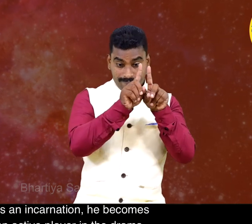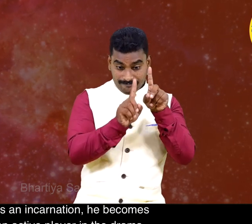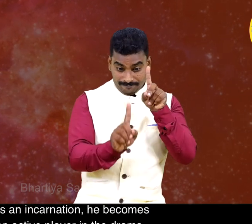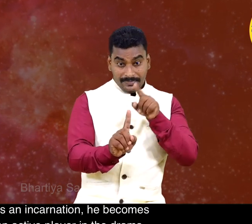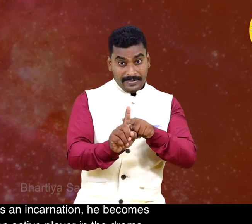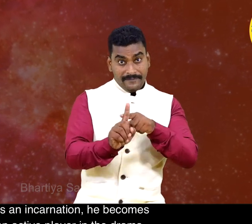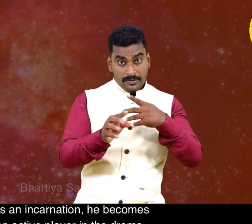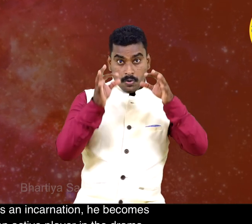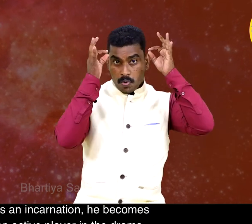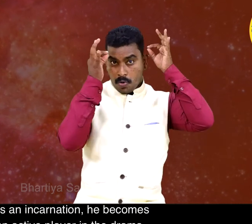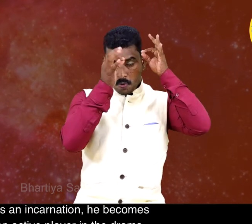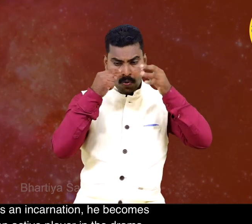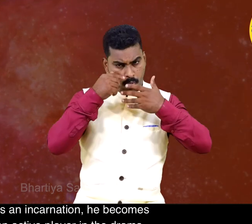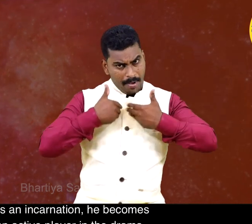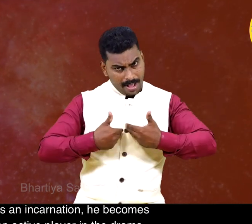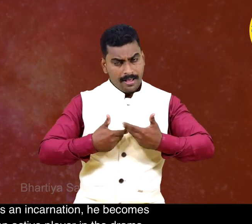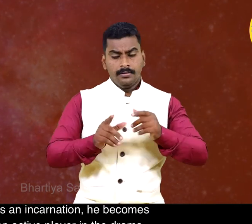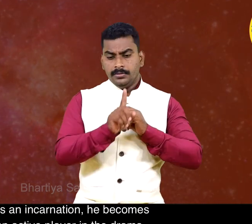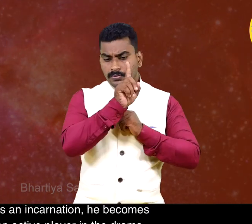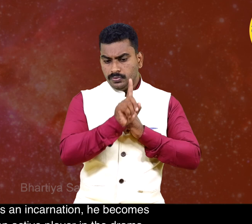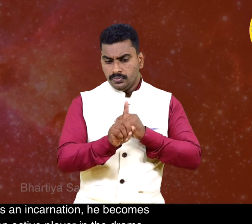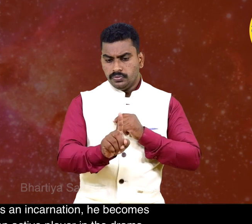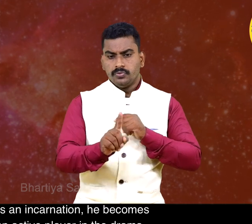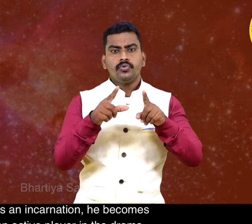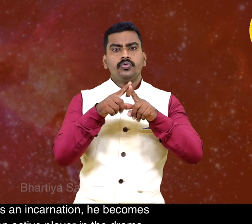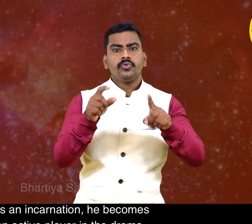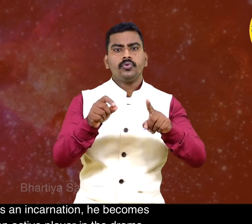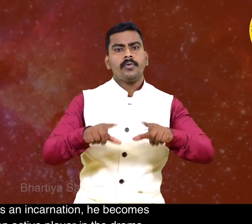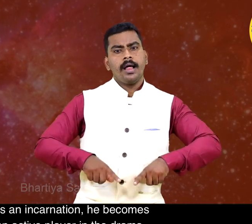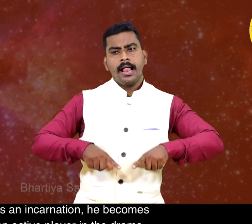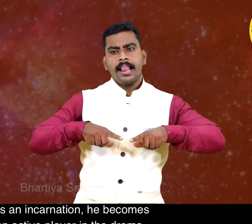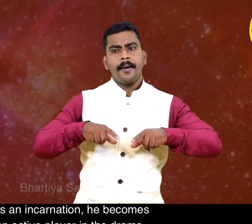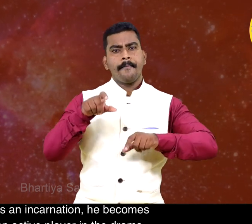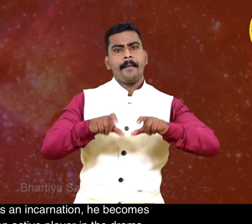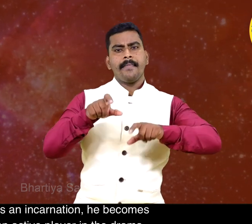an incarnation, he becomes an active player in the drama.